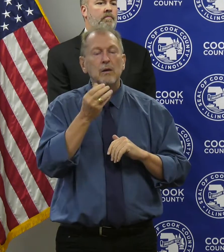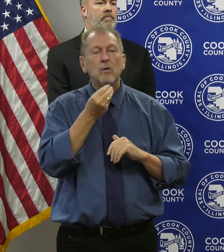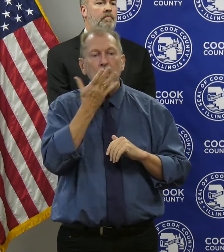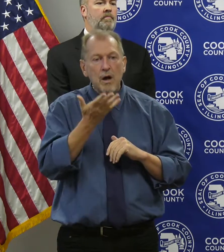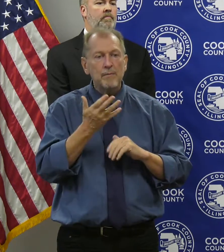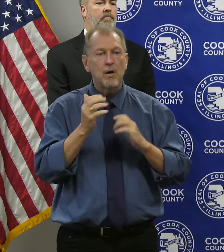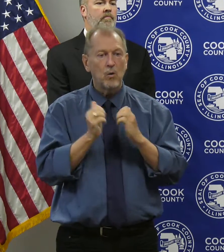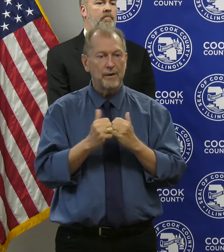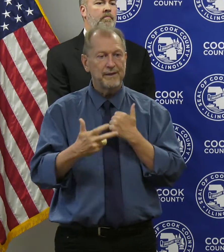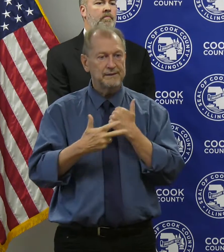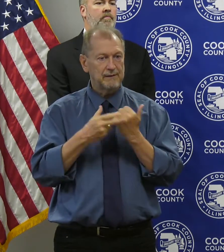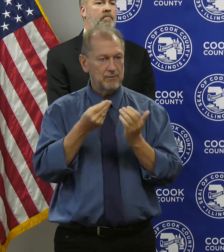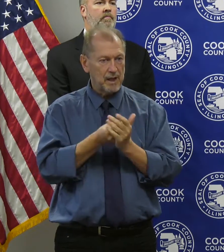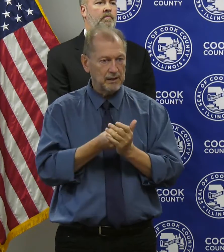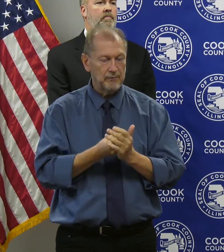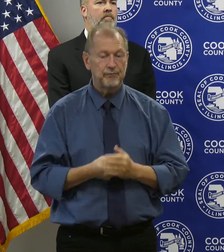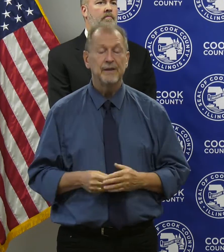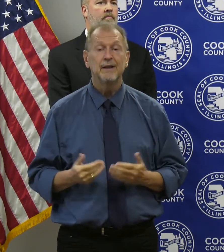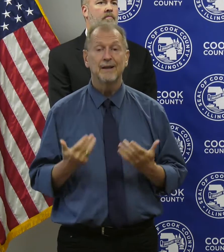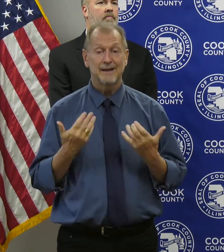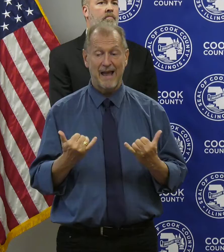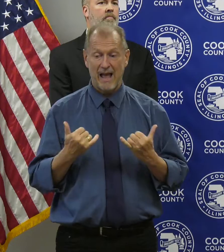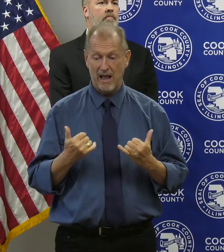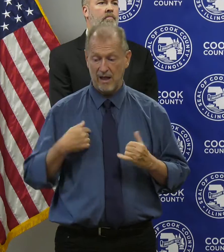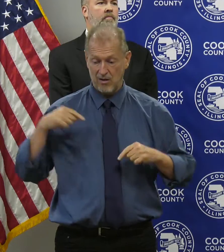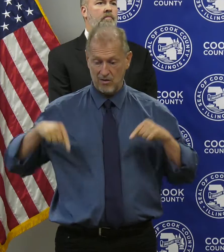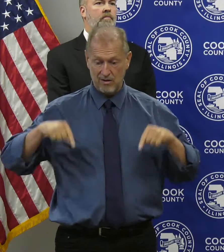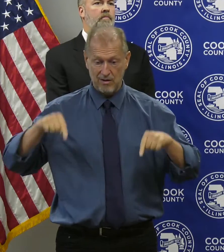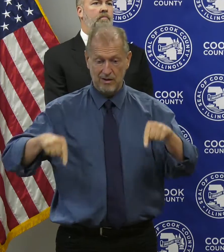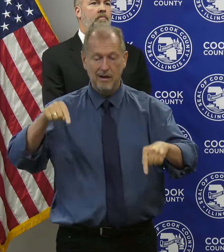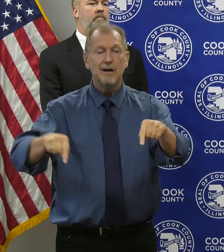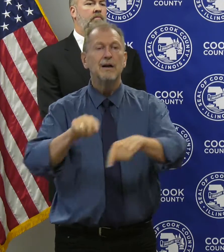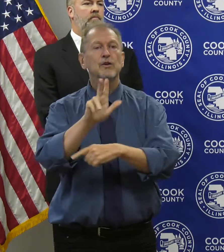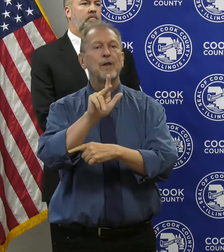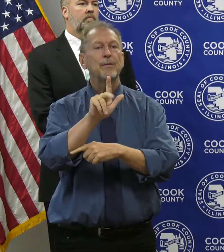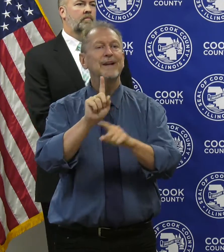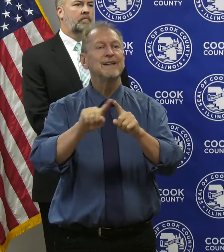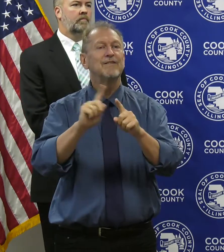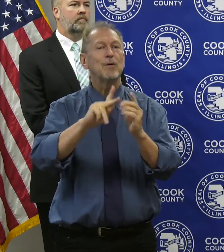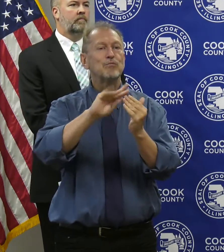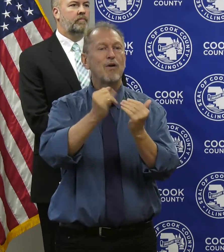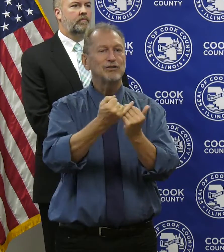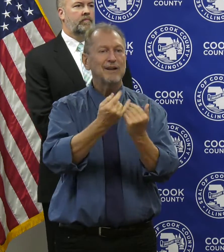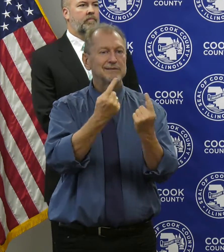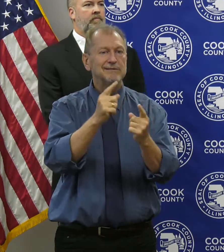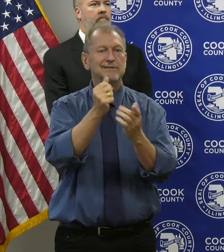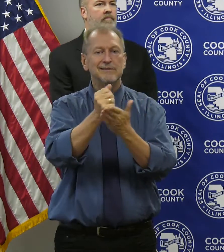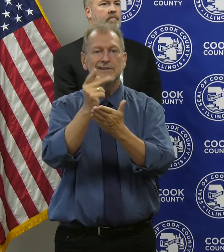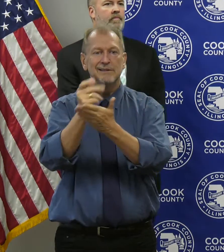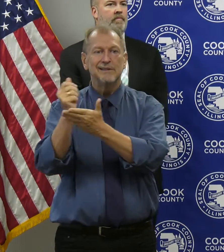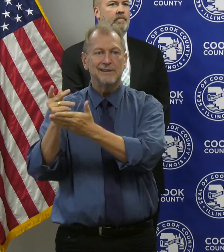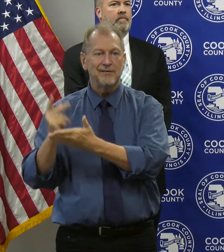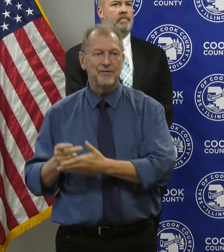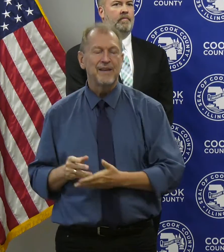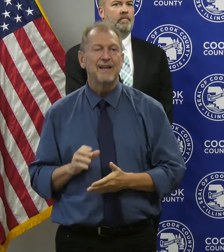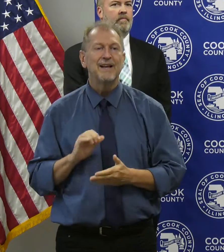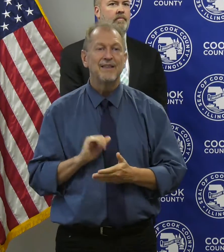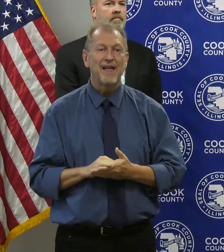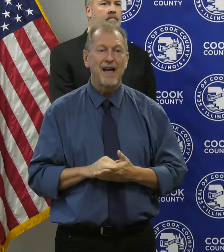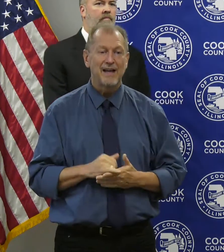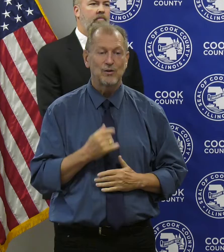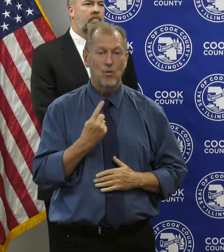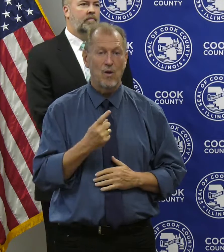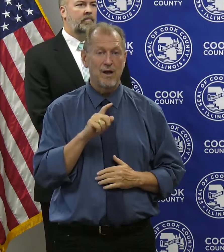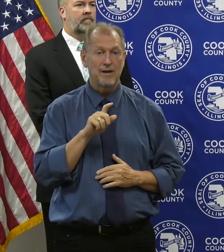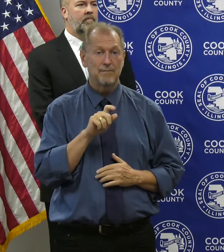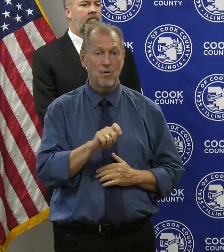We have completed 23 projects with Cook County in the last 18 months, and for anybody out there doing your fast math, that's about one and a quarter projects